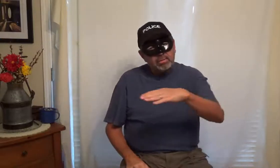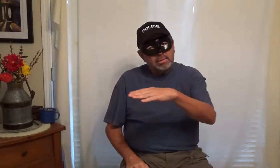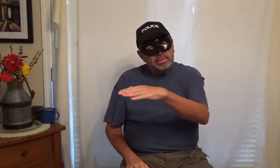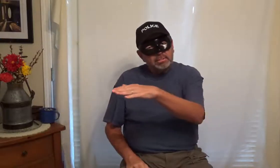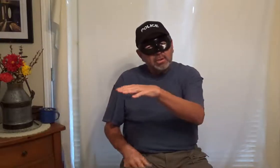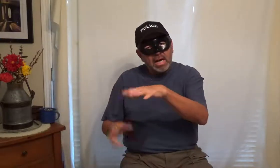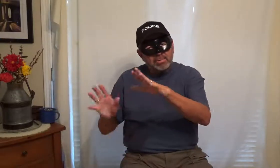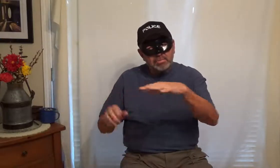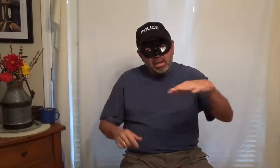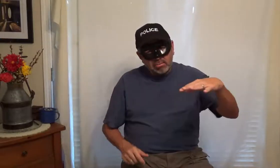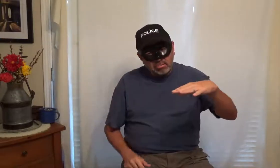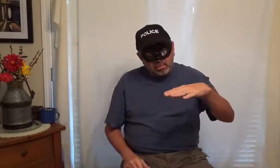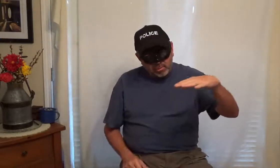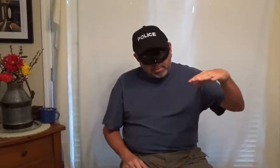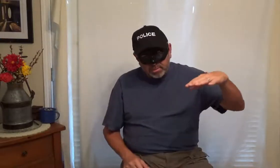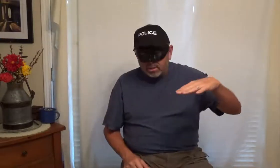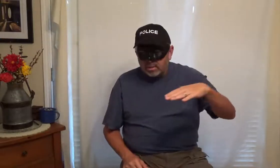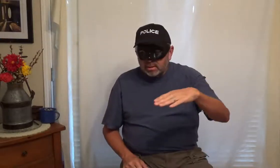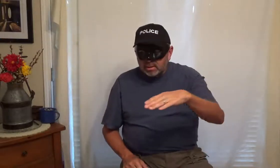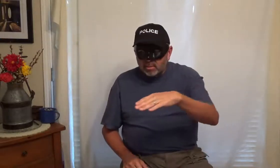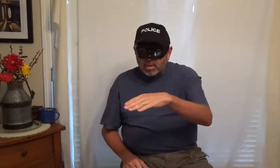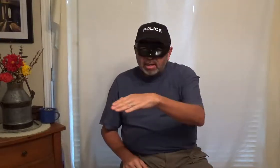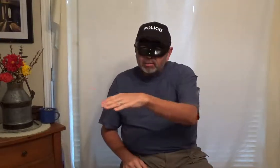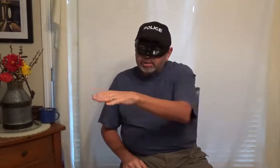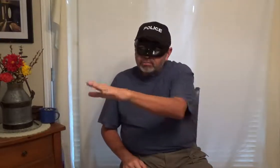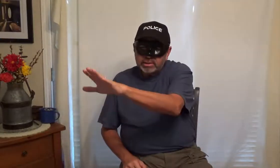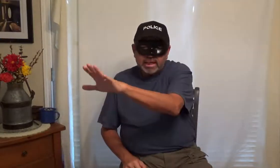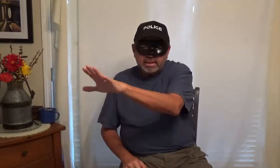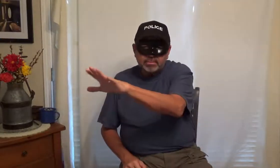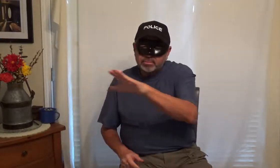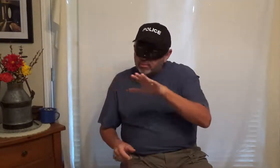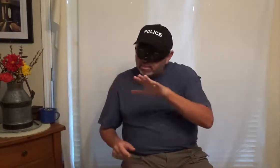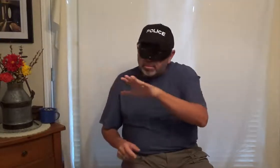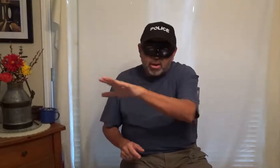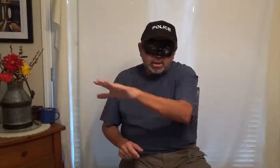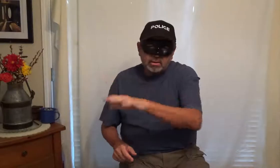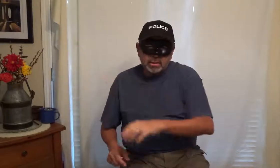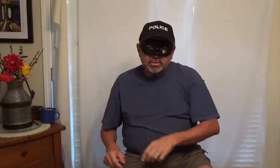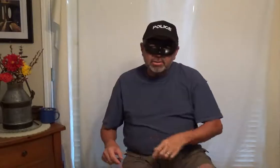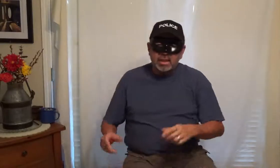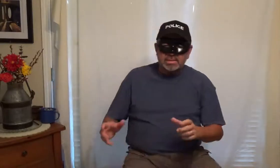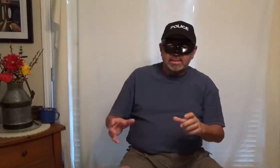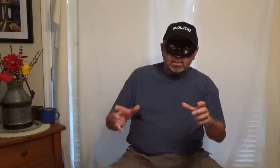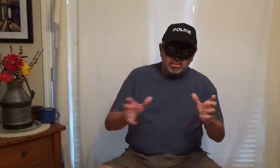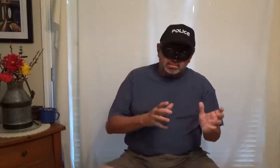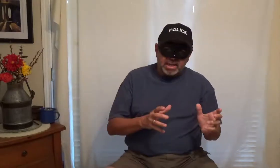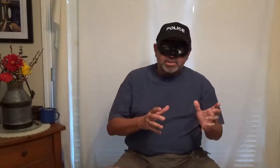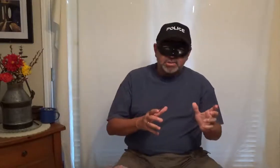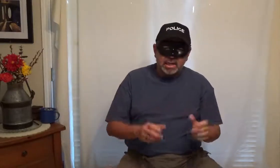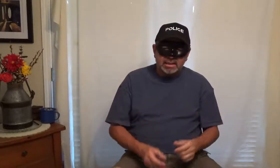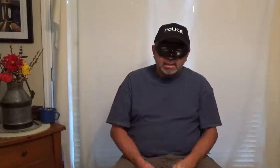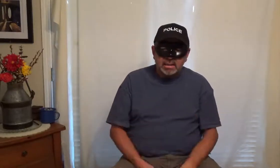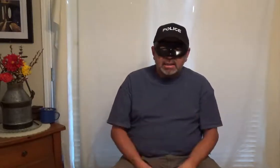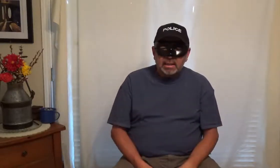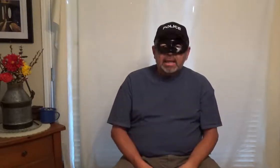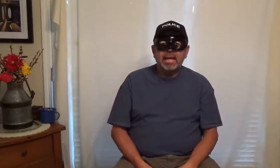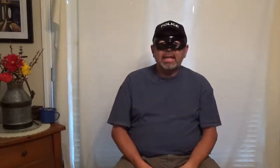put our high beams on on purpose come around and we we light it up we come up on it okay and there's two guys sitting on the passenger side and